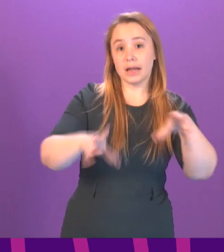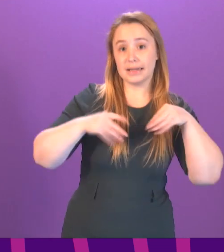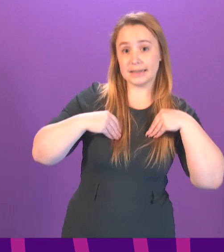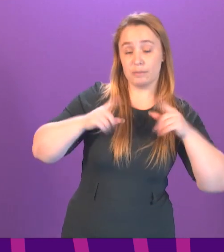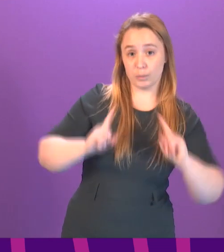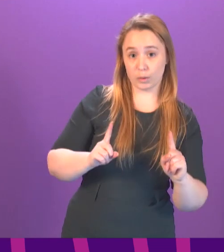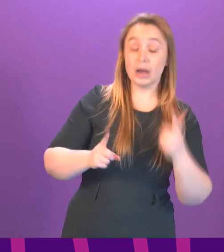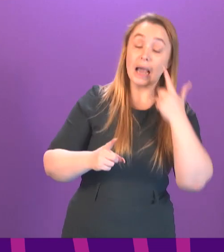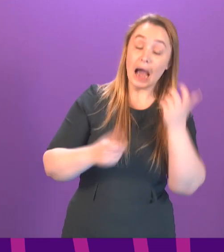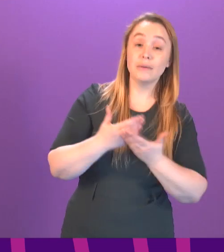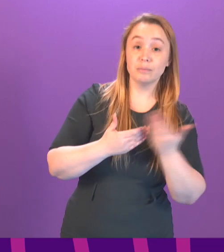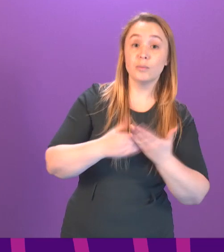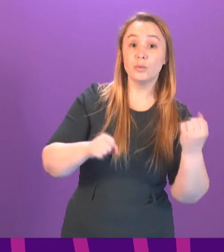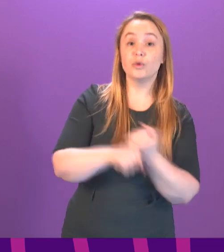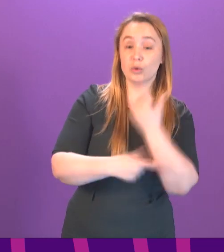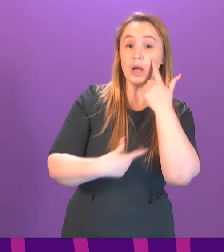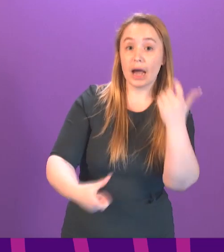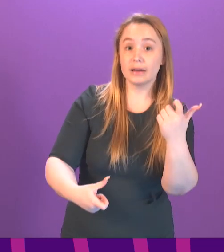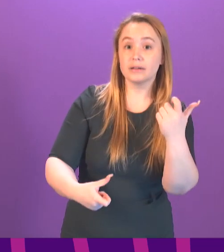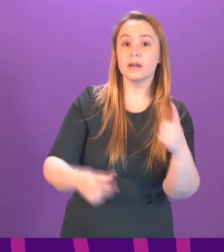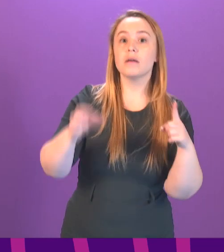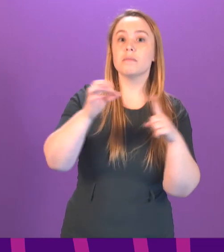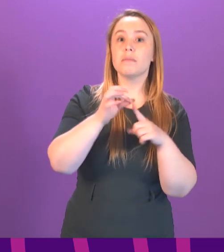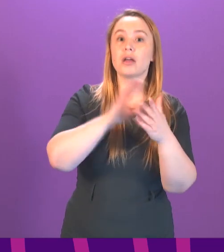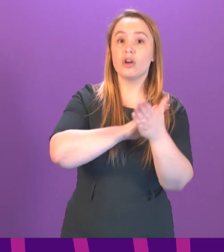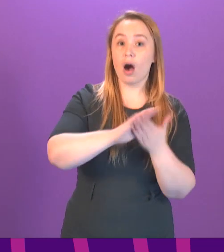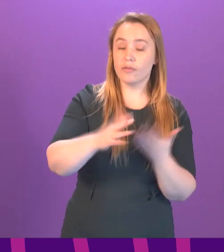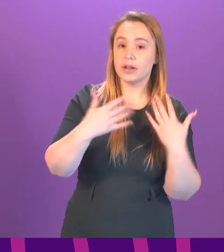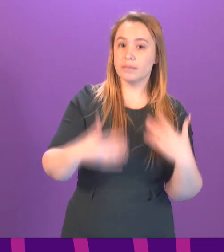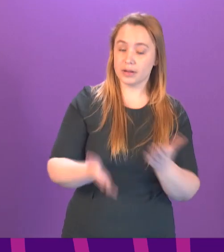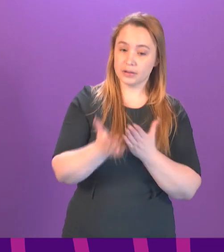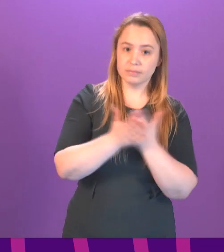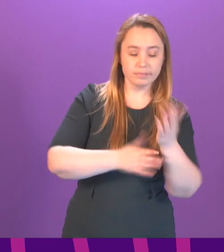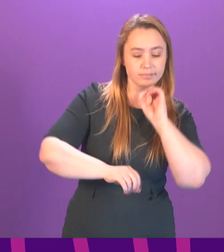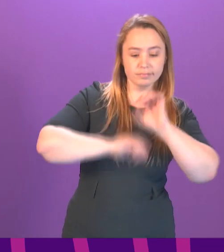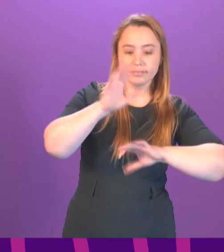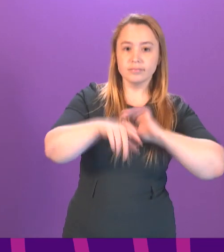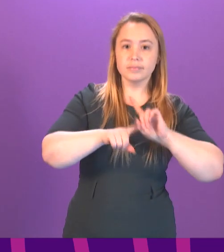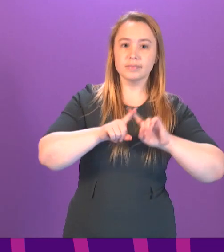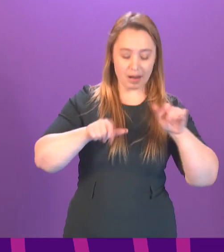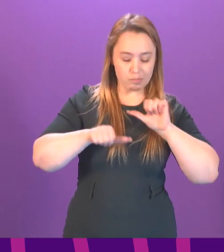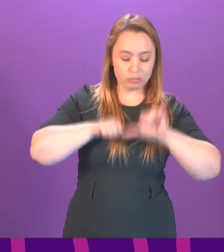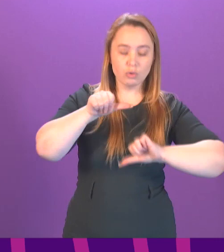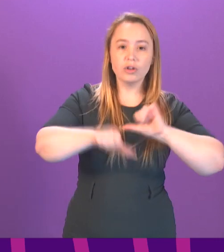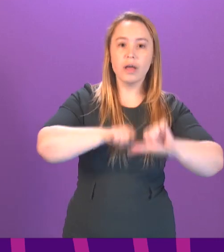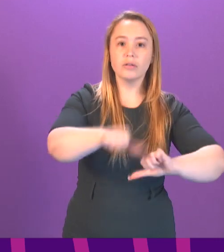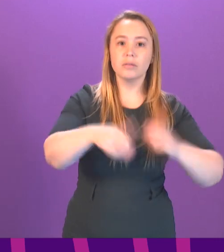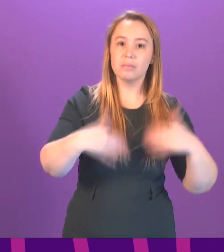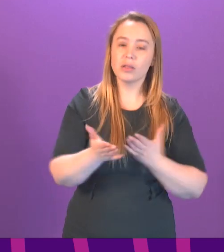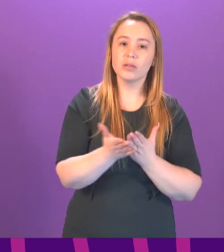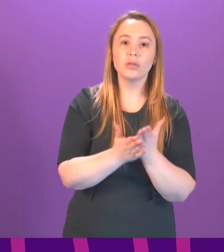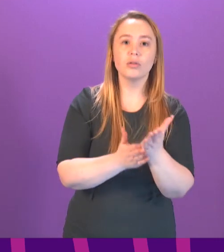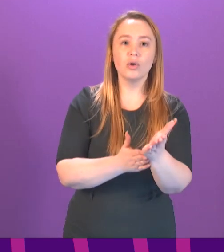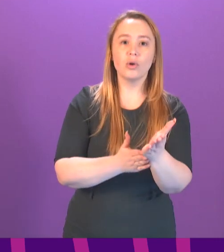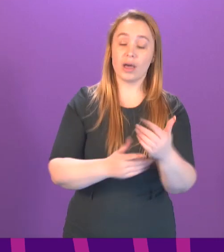there is more we can do on this front. Patrick Harvey has run through the various steps the government has taken. I'm sure I'm